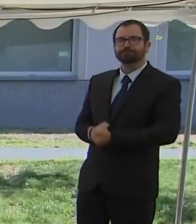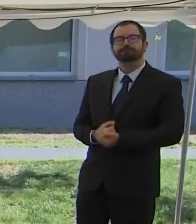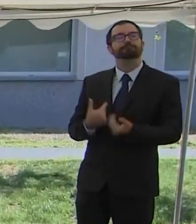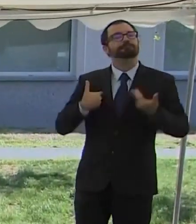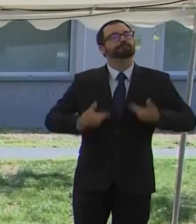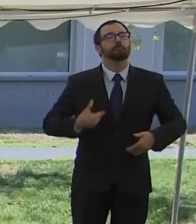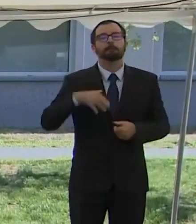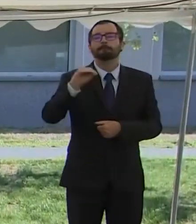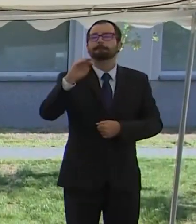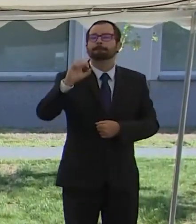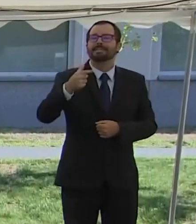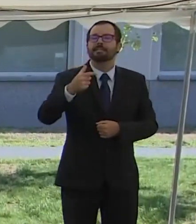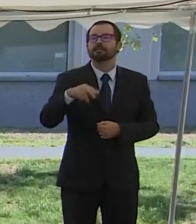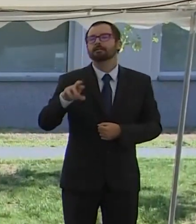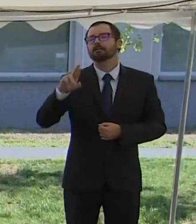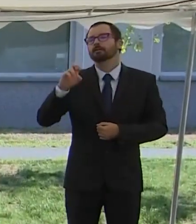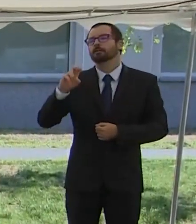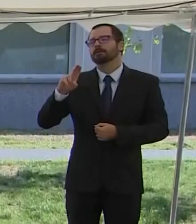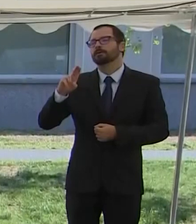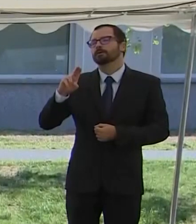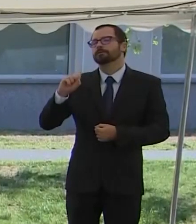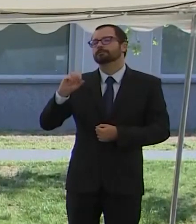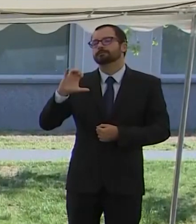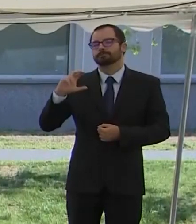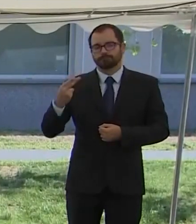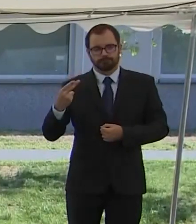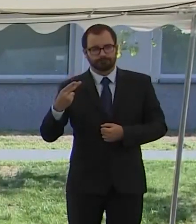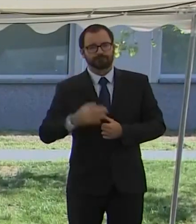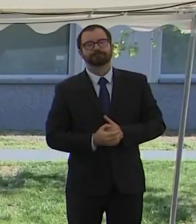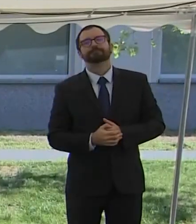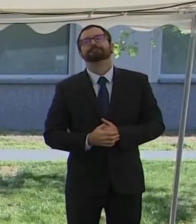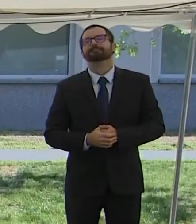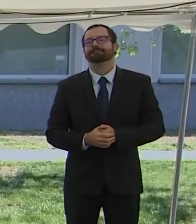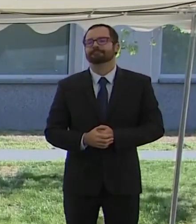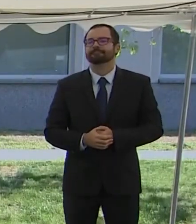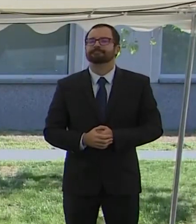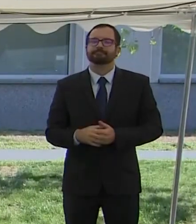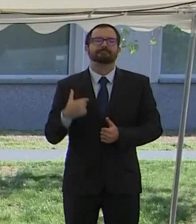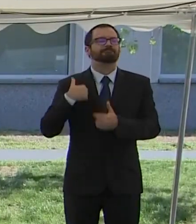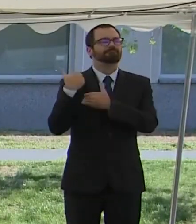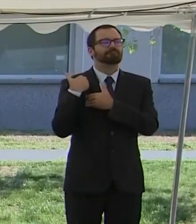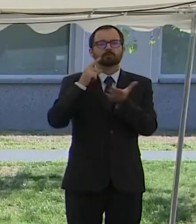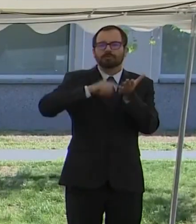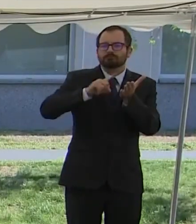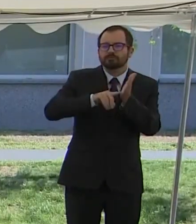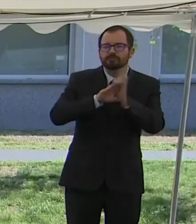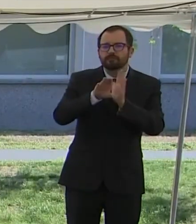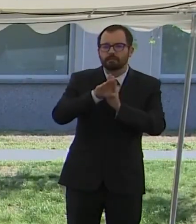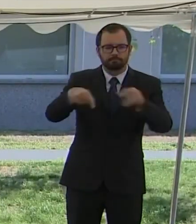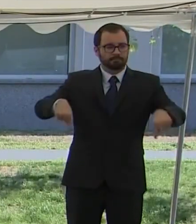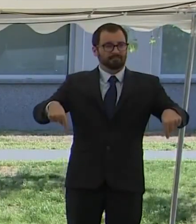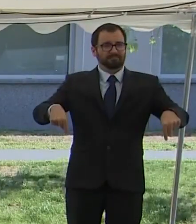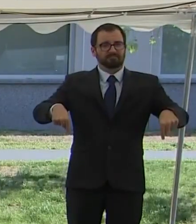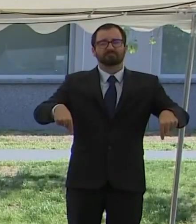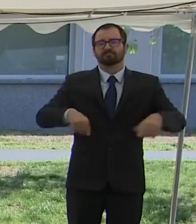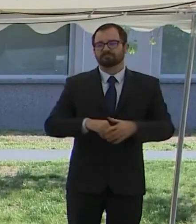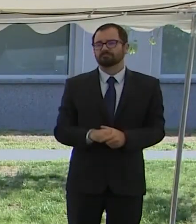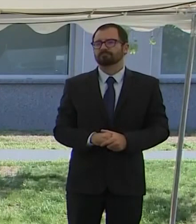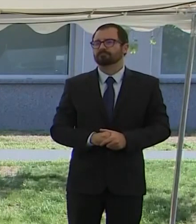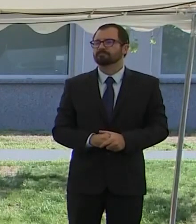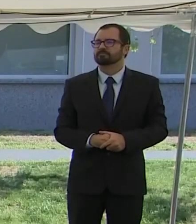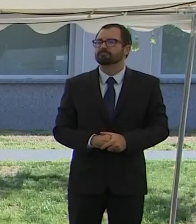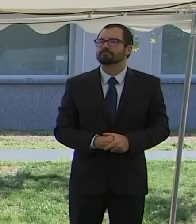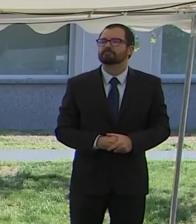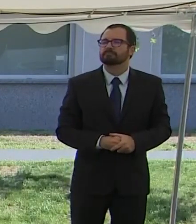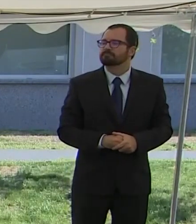Research and Development Site Leader here. As John mentioned, here at Pfizer-Andover, we are very proud to